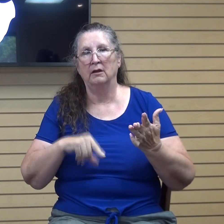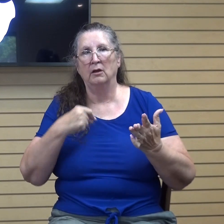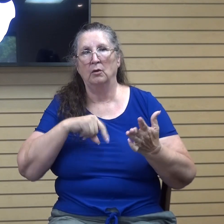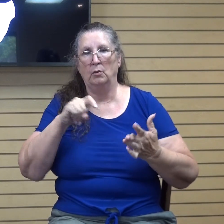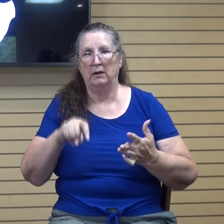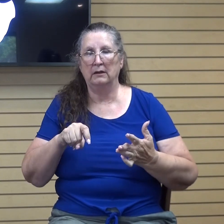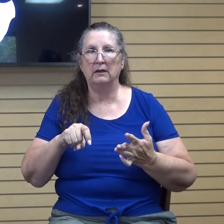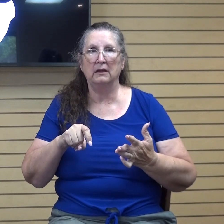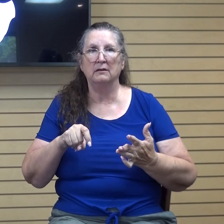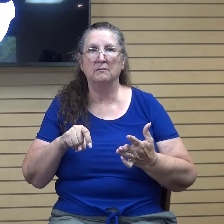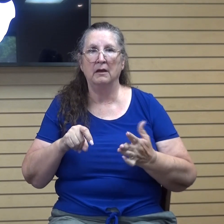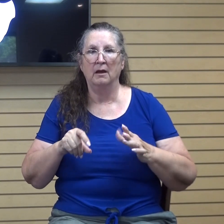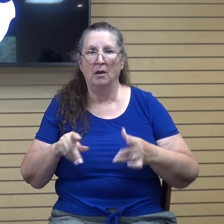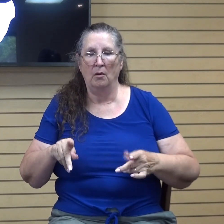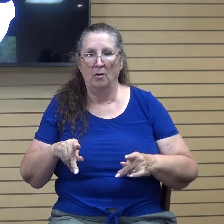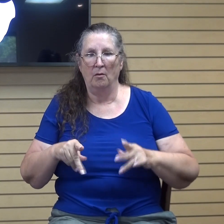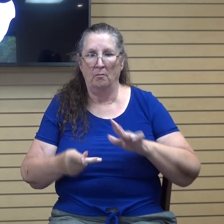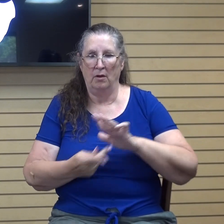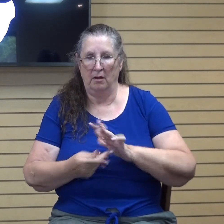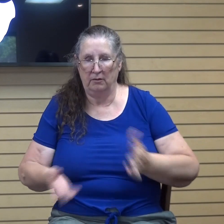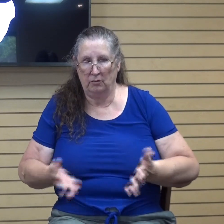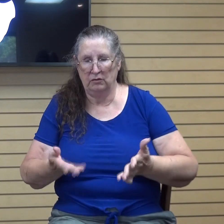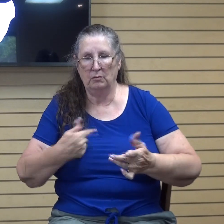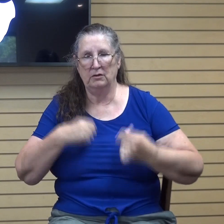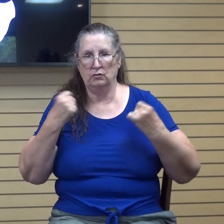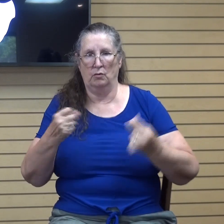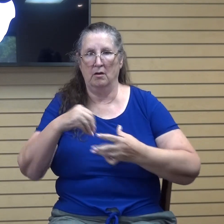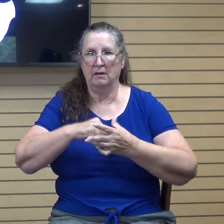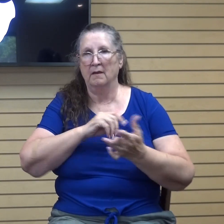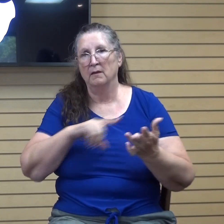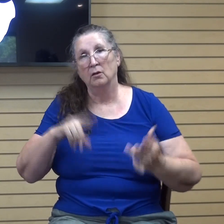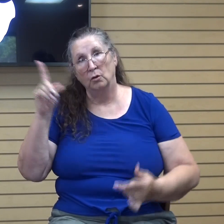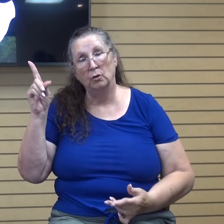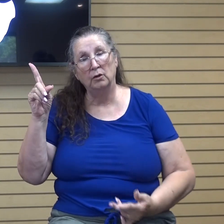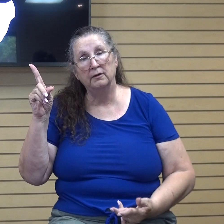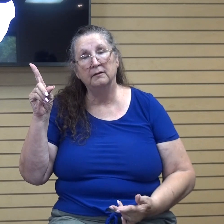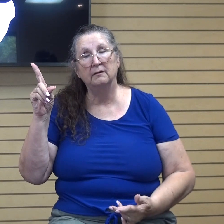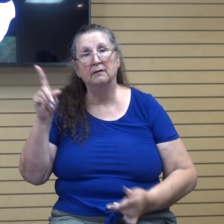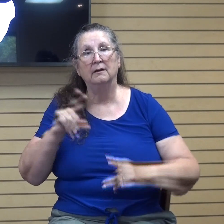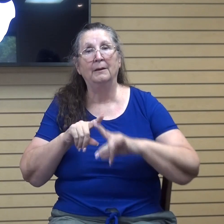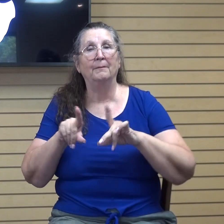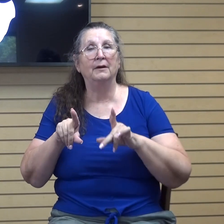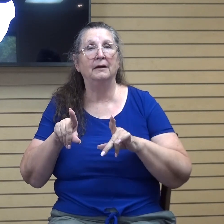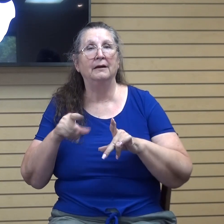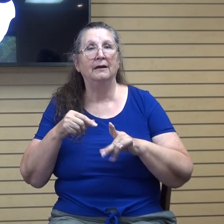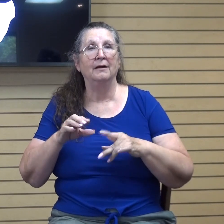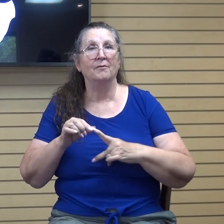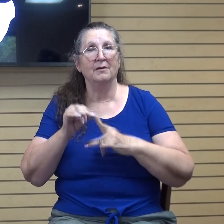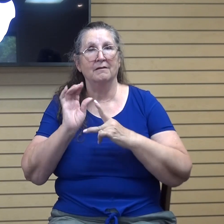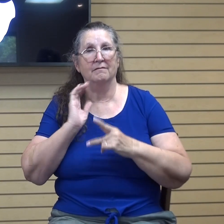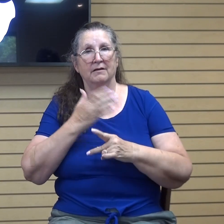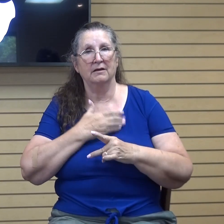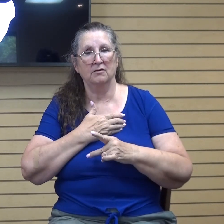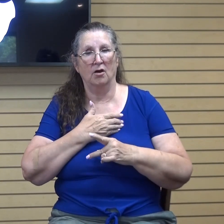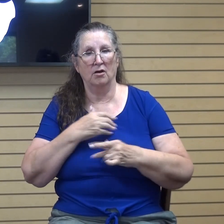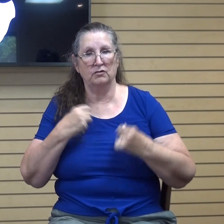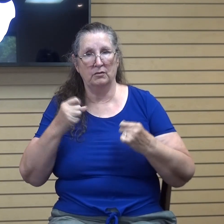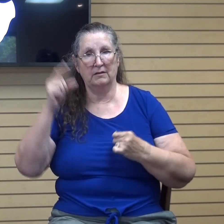Paul encourages us to be strong in the Lord, but we find our strength in Him, and He is our strength.